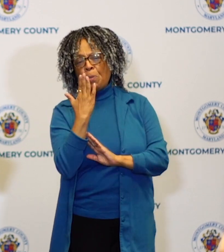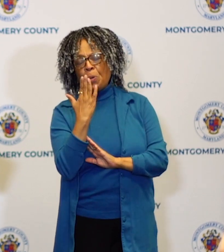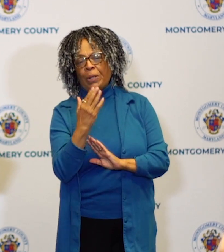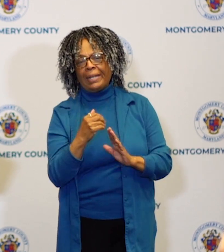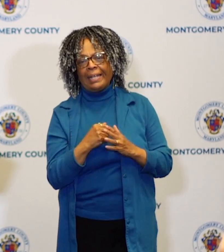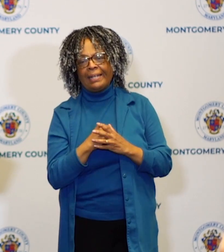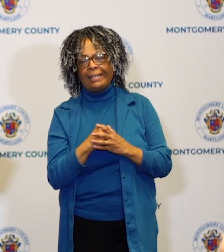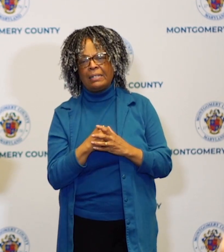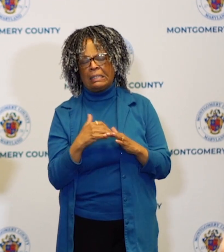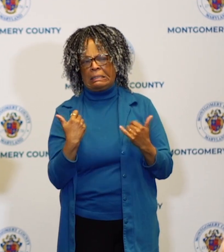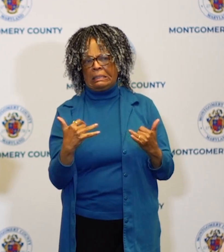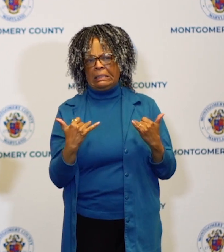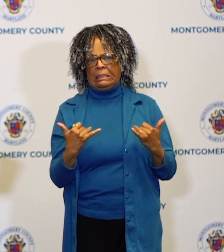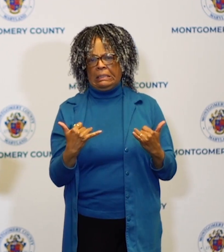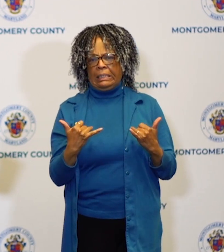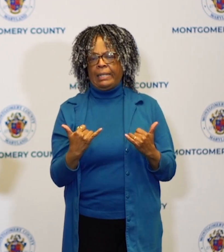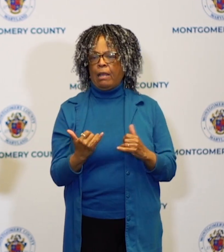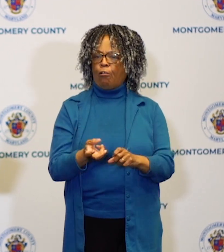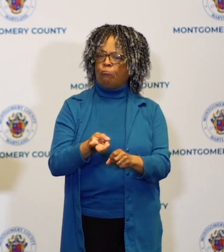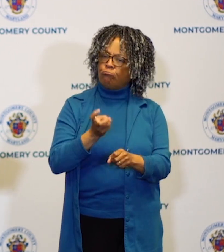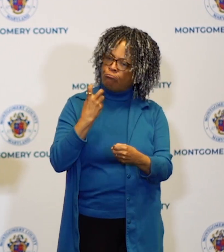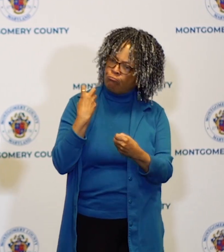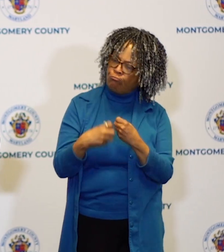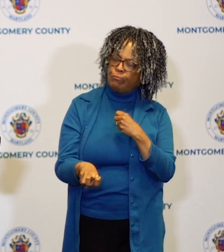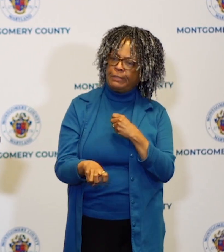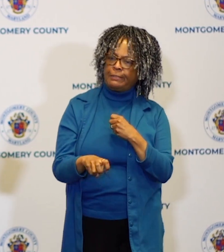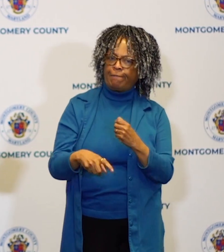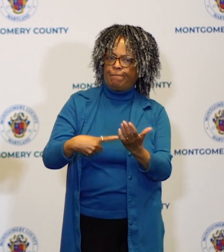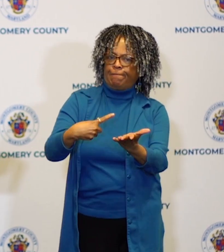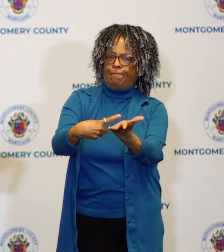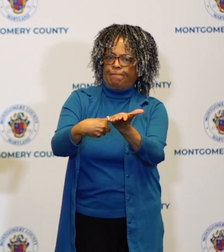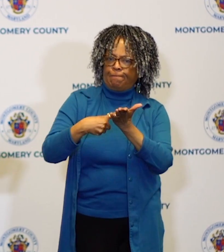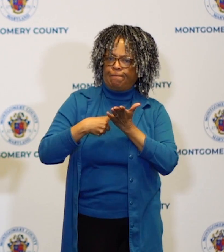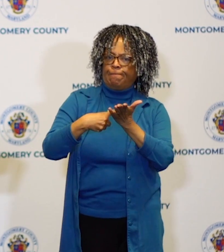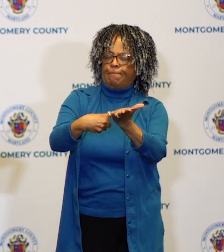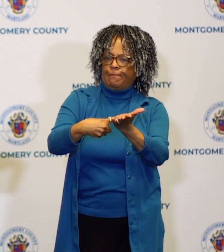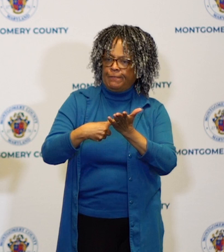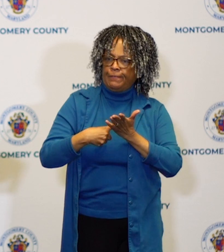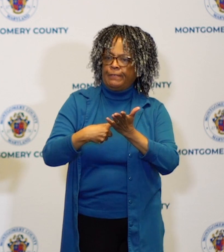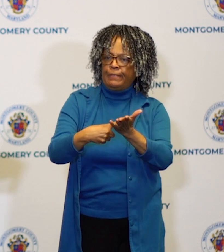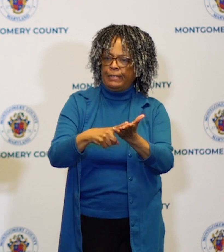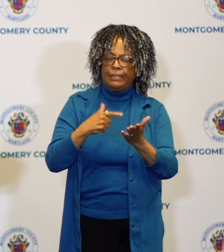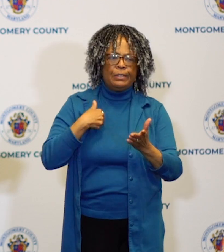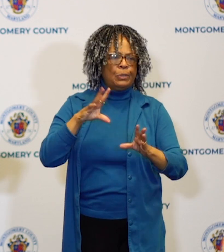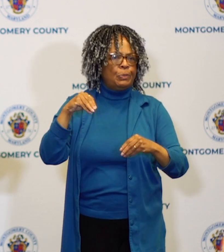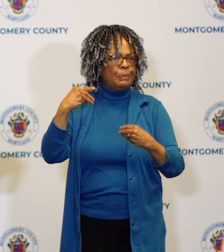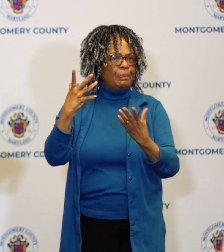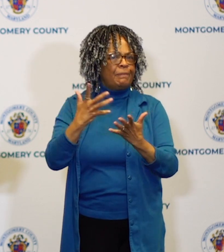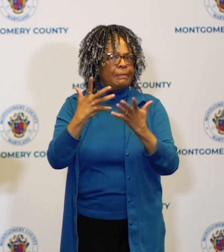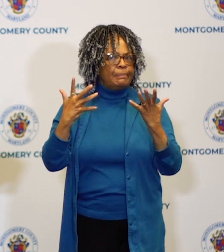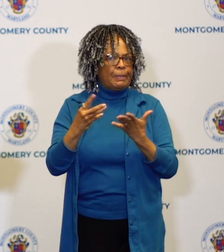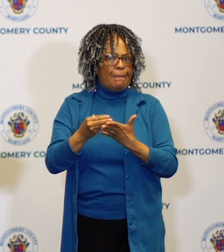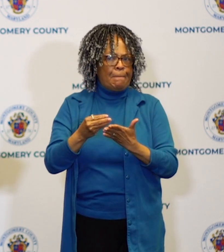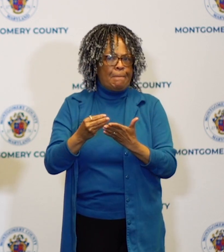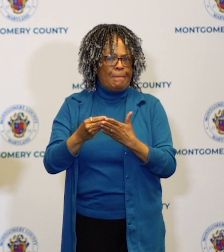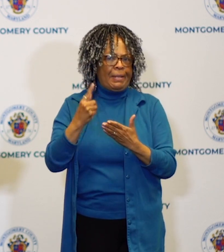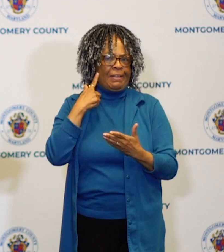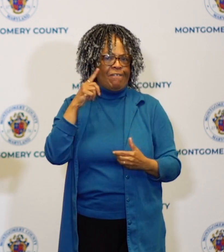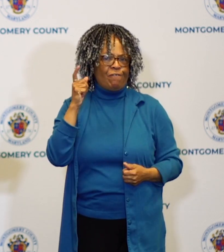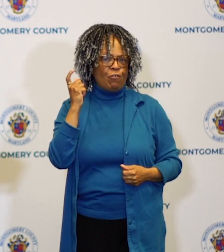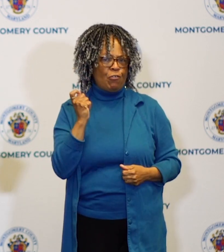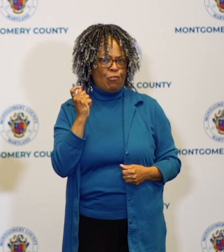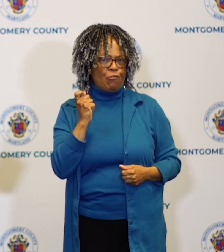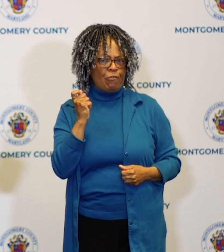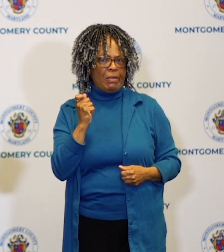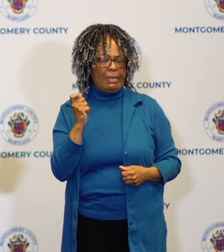These are really hard discussions to have and you know we give out a lot of money in grants and we don't do press conferences